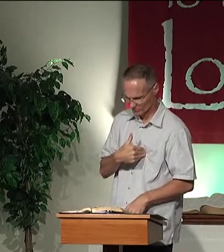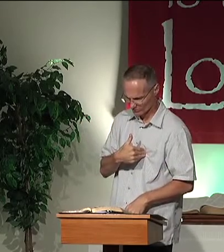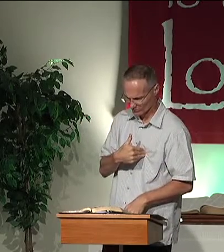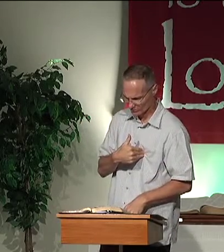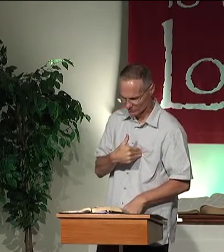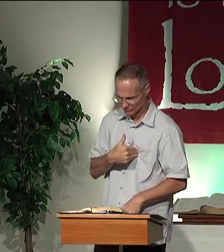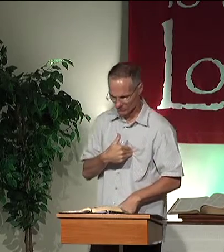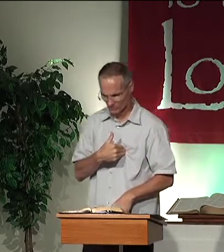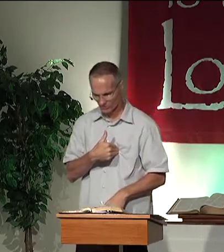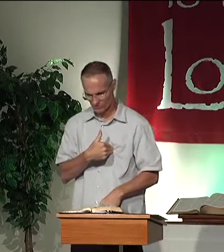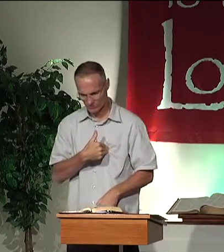soul?